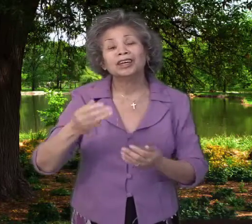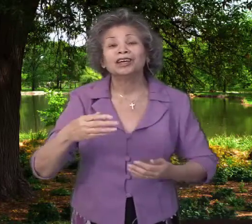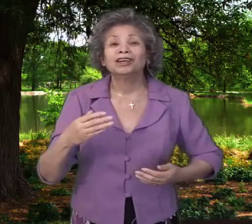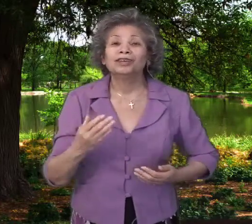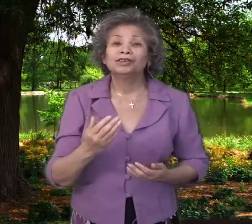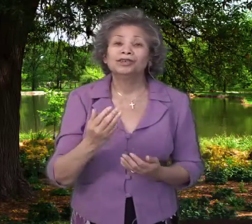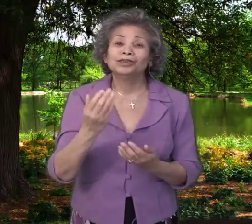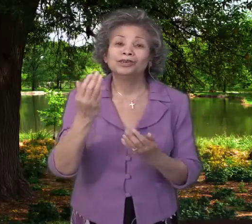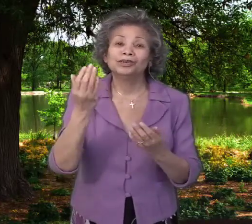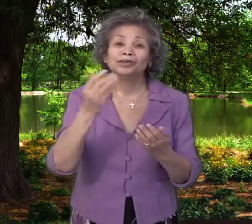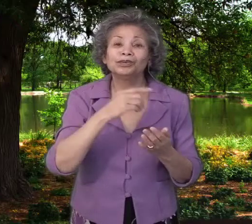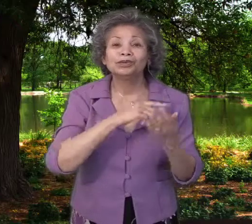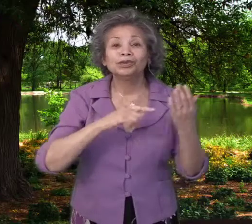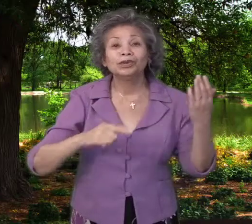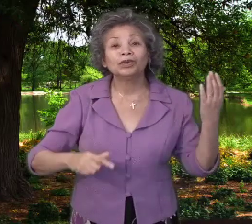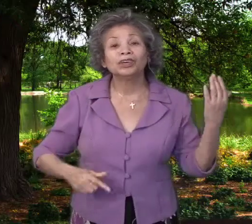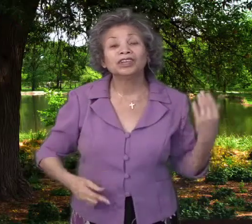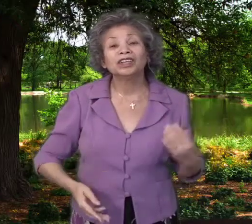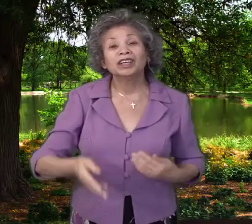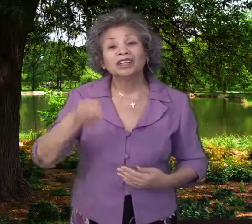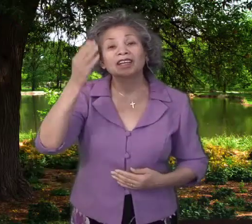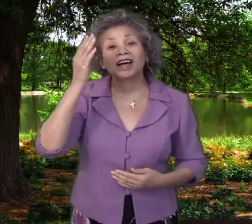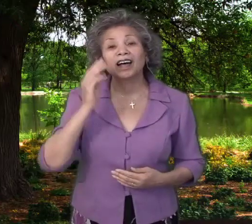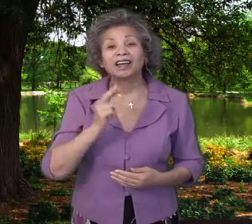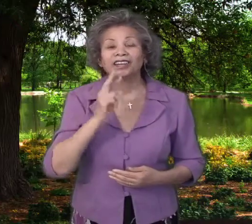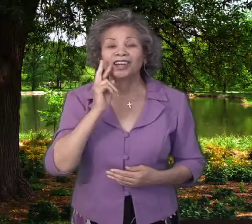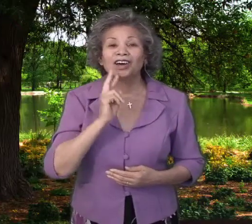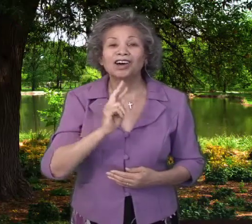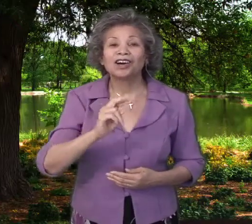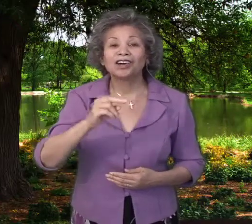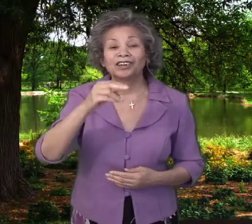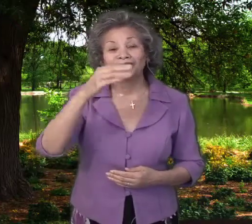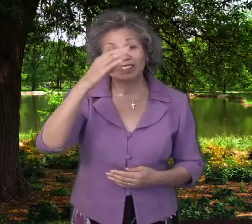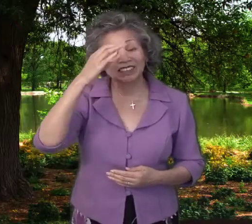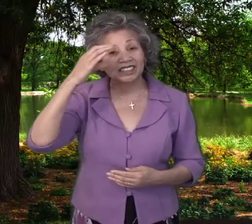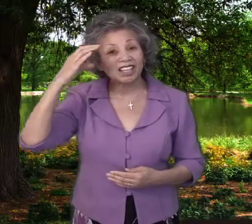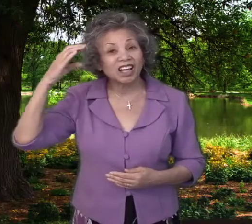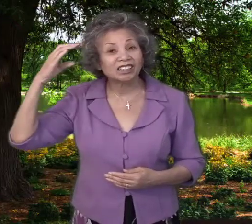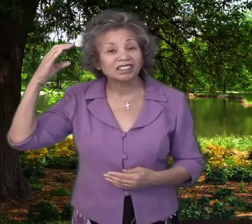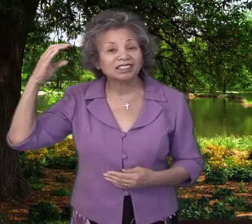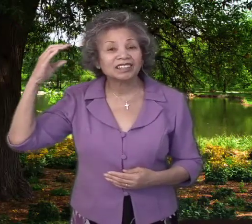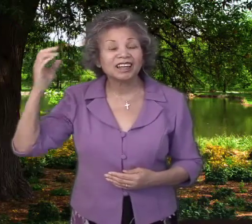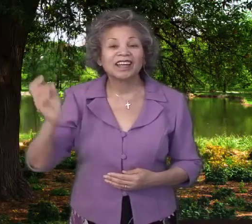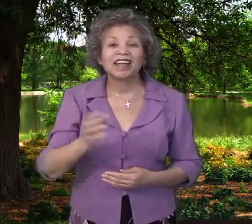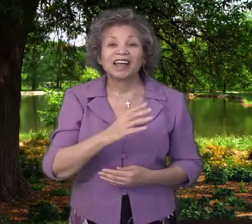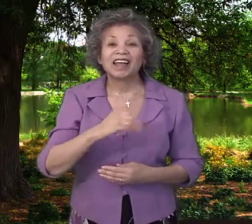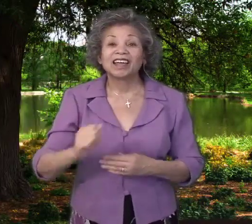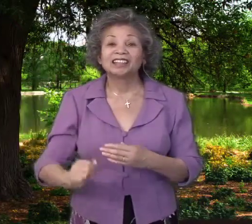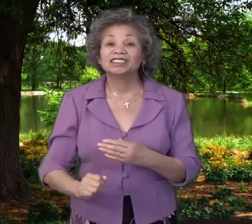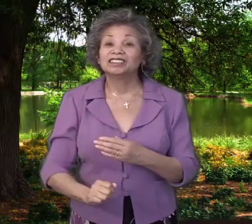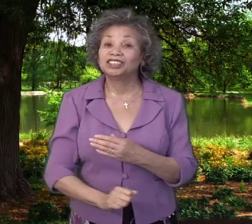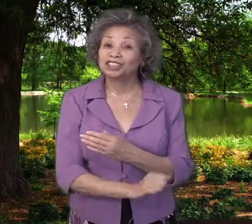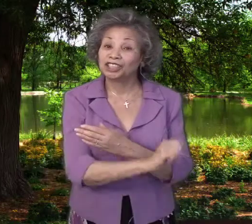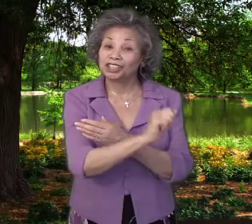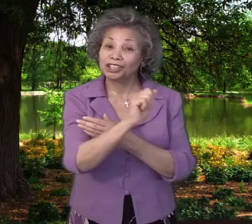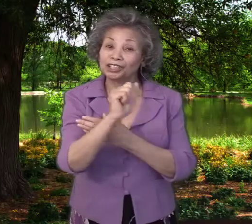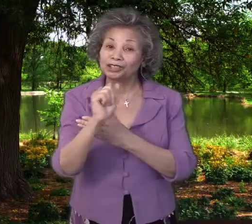You, Lord God, are a sun and shield.